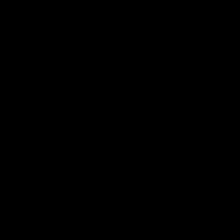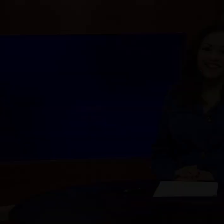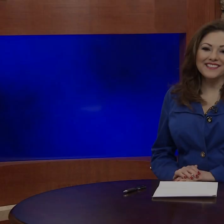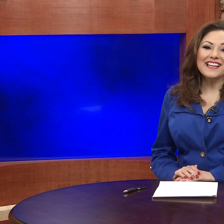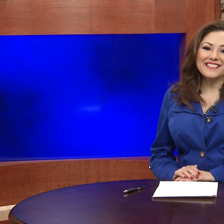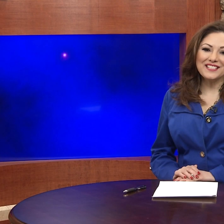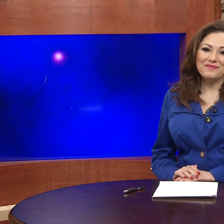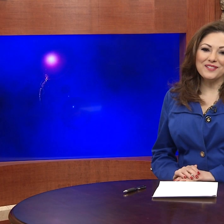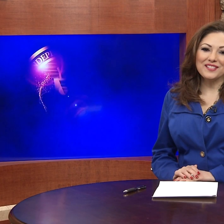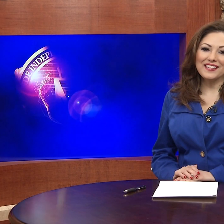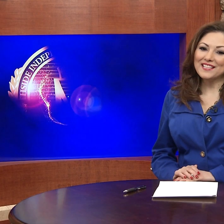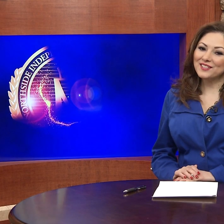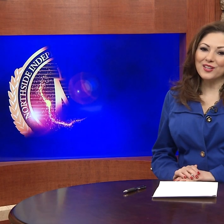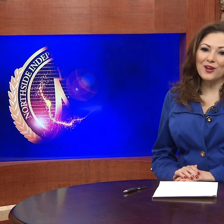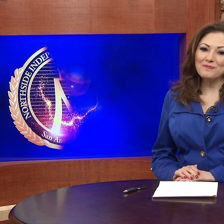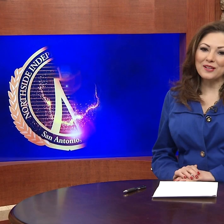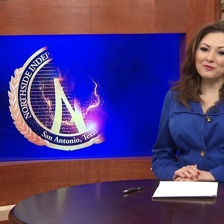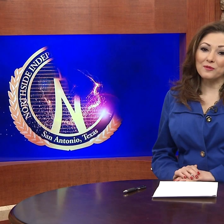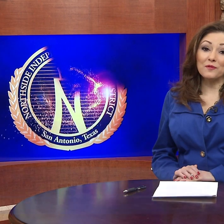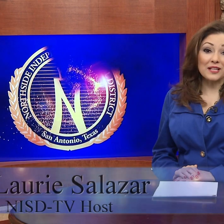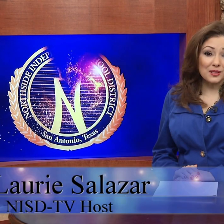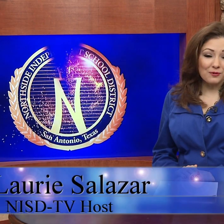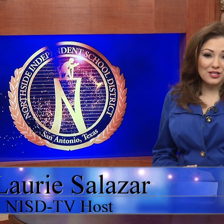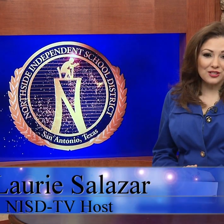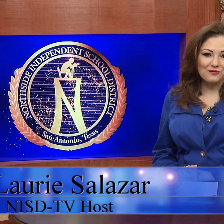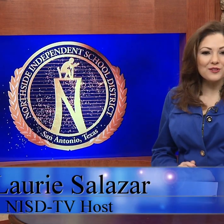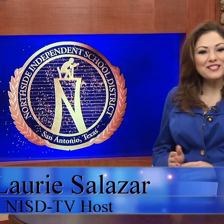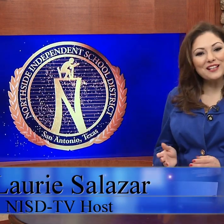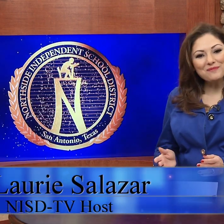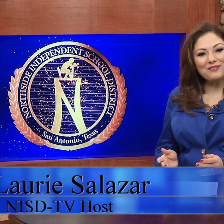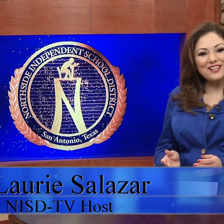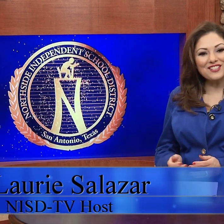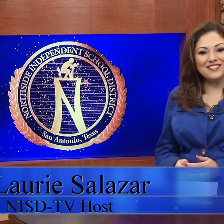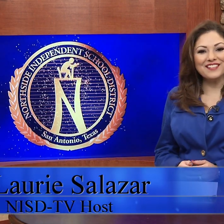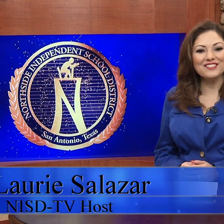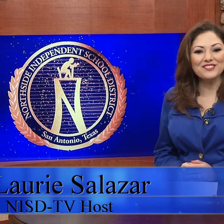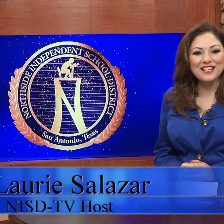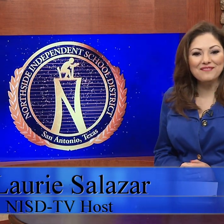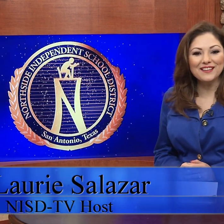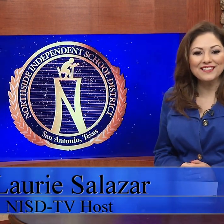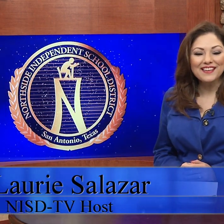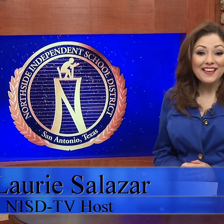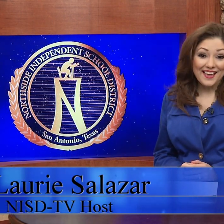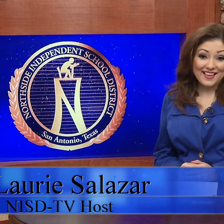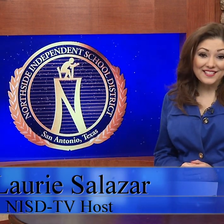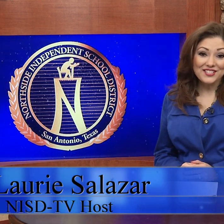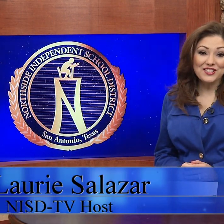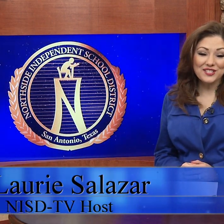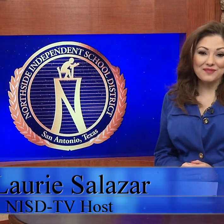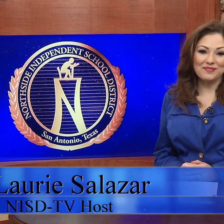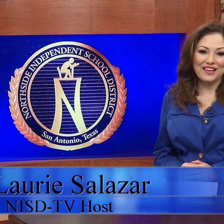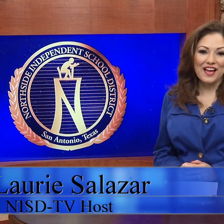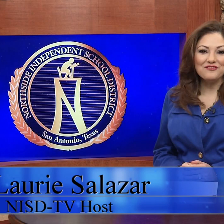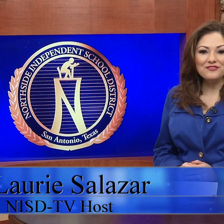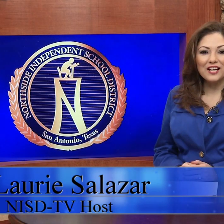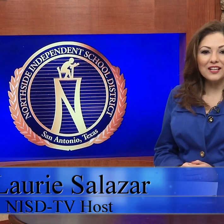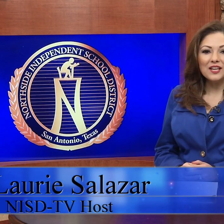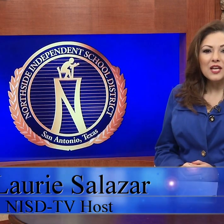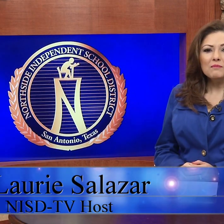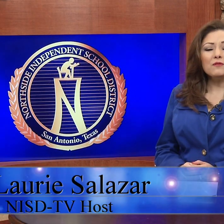Dancing to music has long been a form of expression for celebrations, entertainment and to simply have fun. But